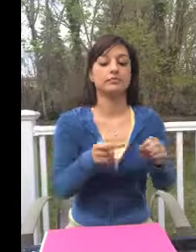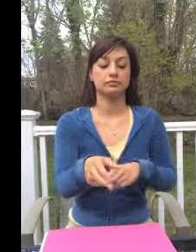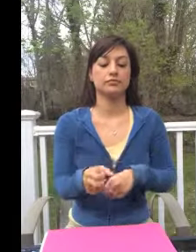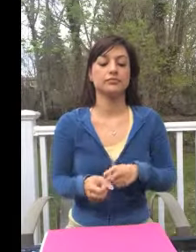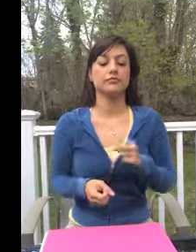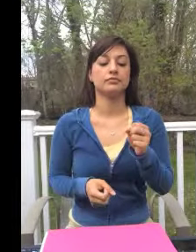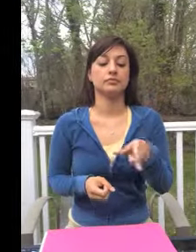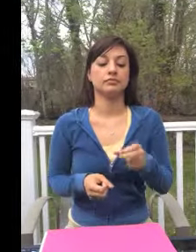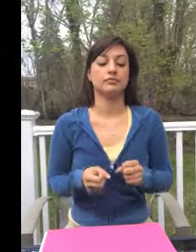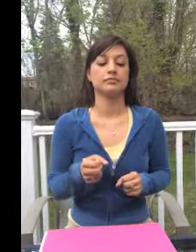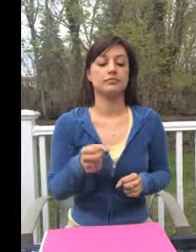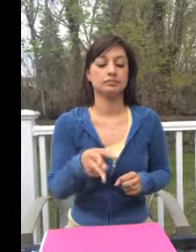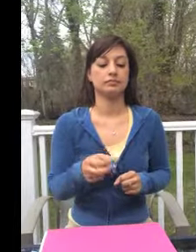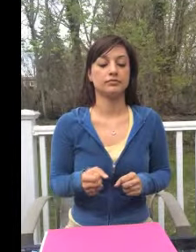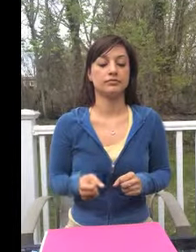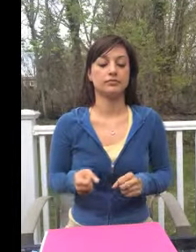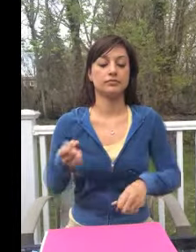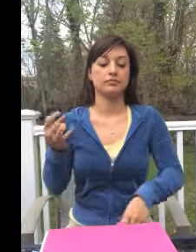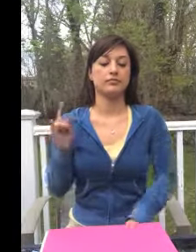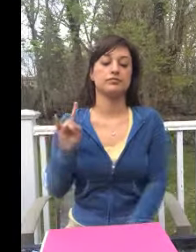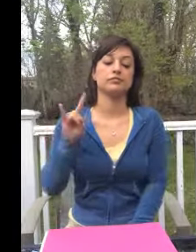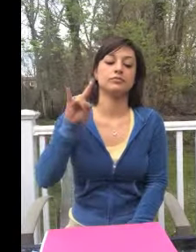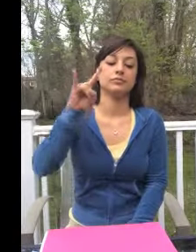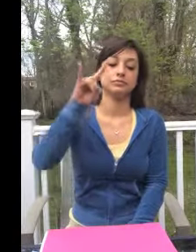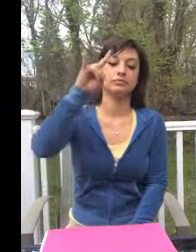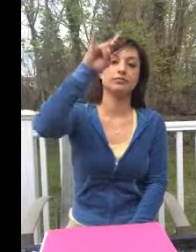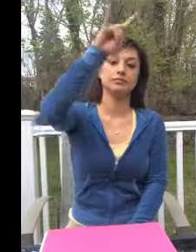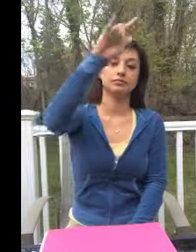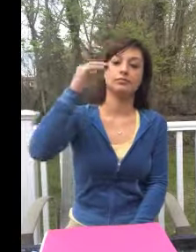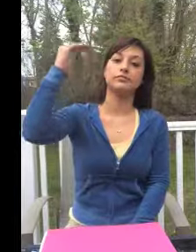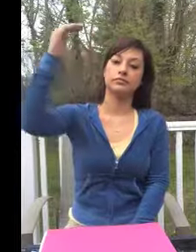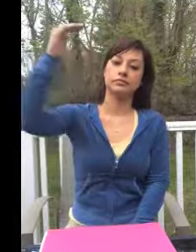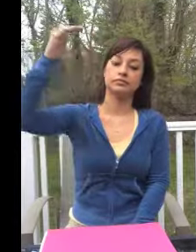ah, ah, ah, ah, you shoot across the sky.